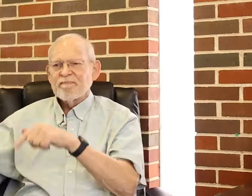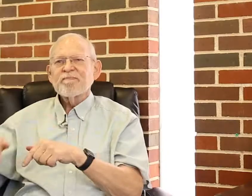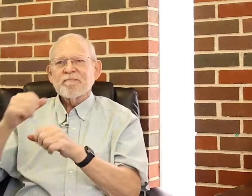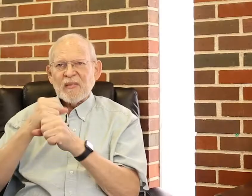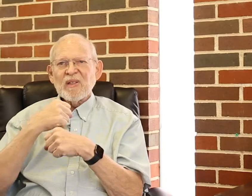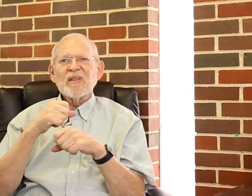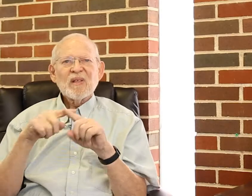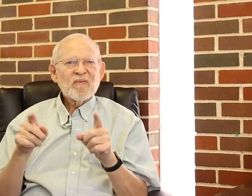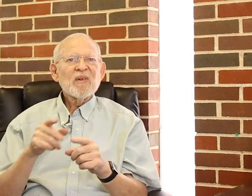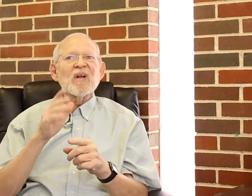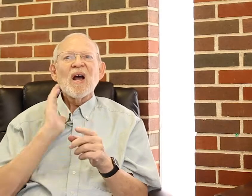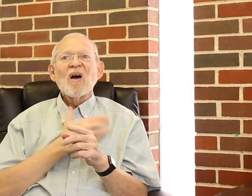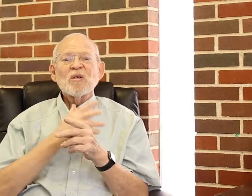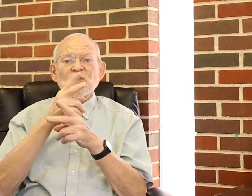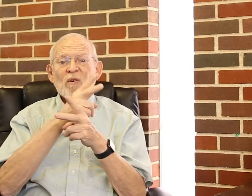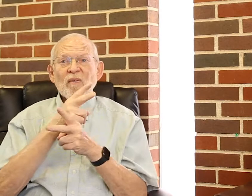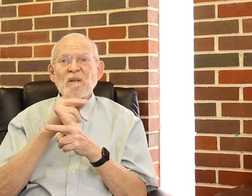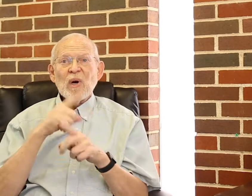This, uh, made the difference in my life.